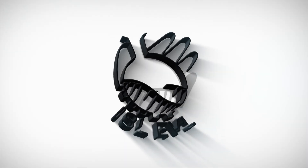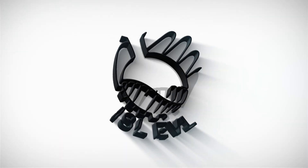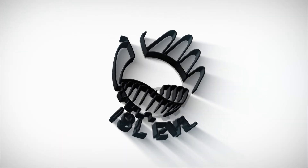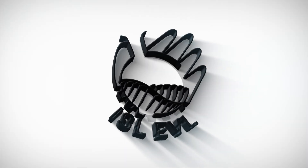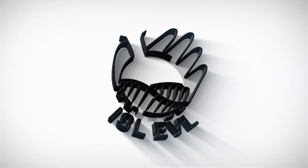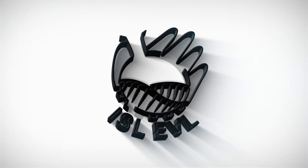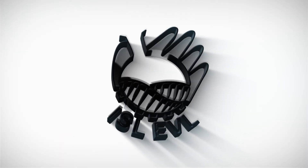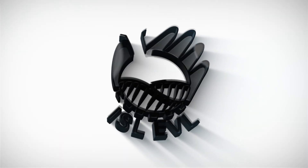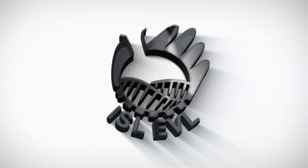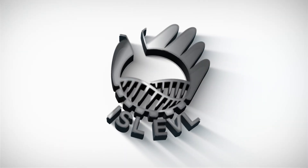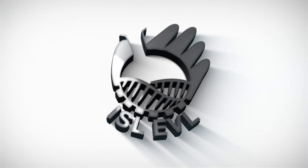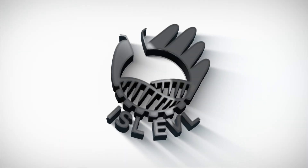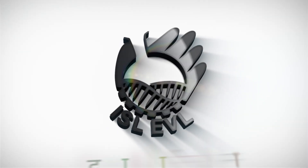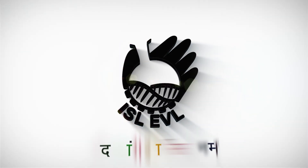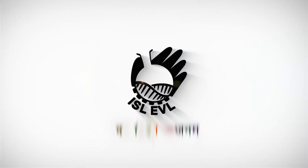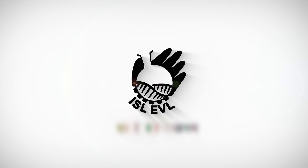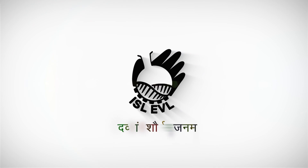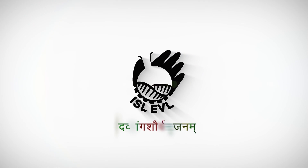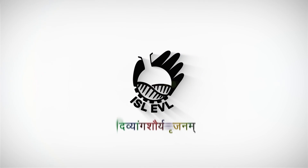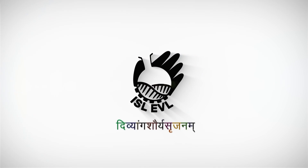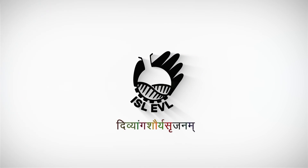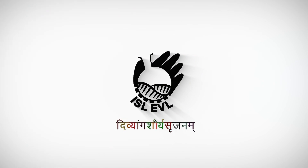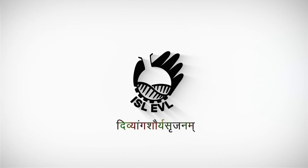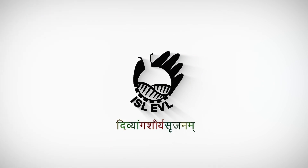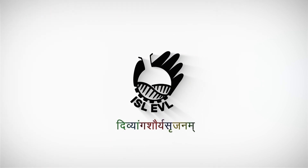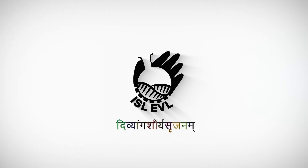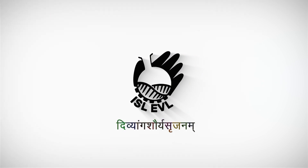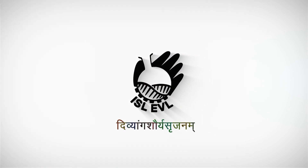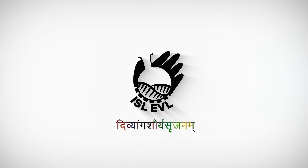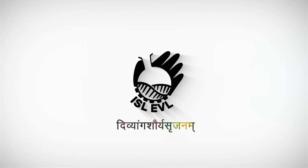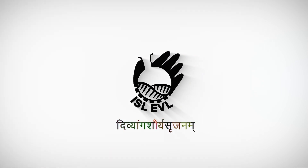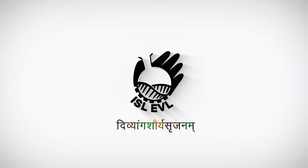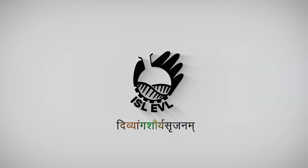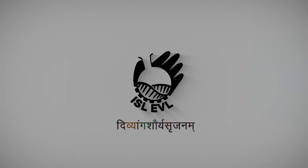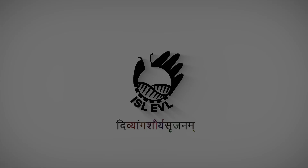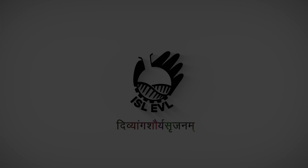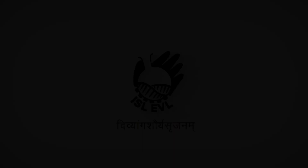-EVL.